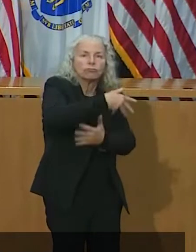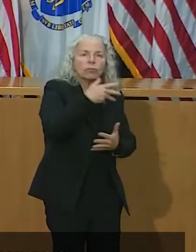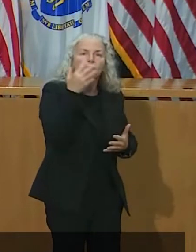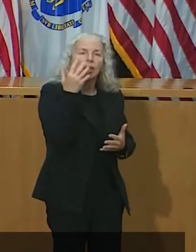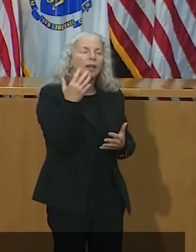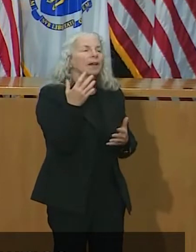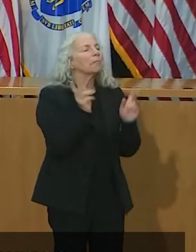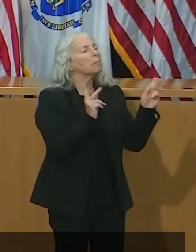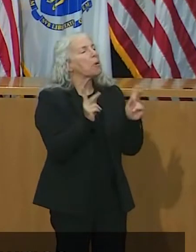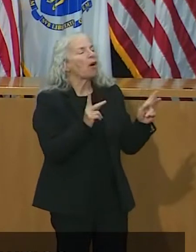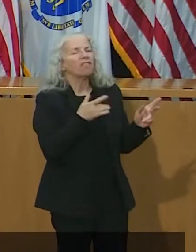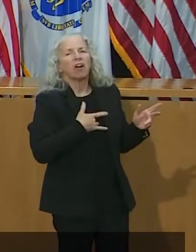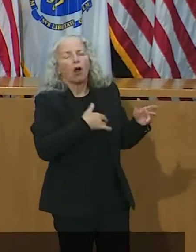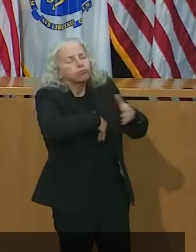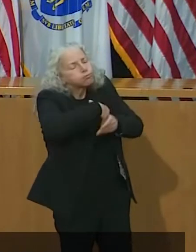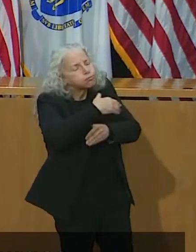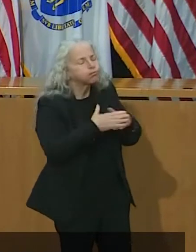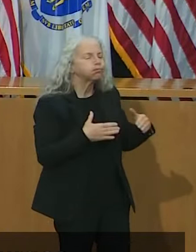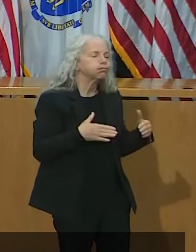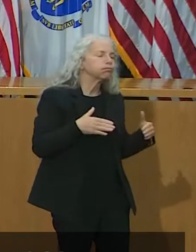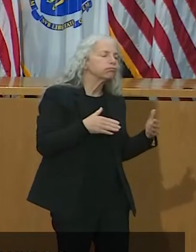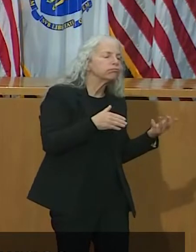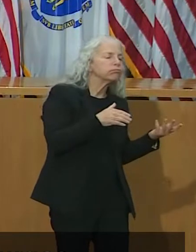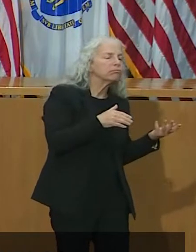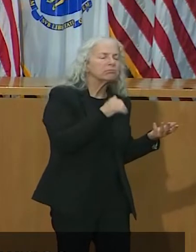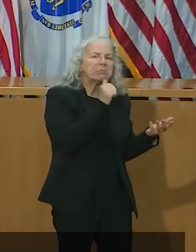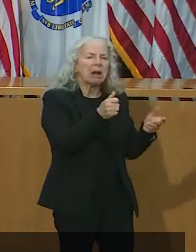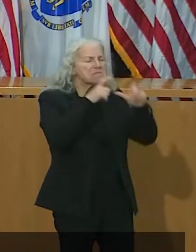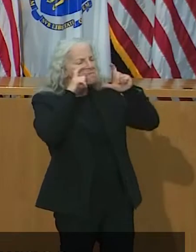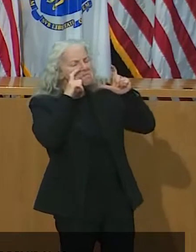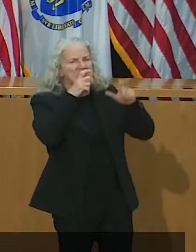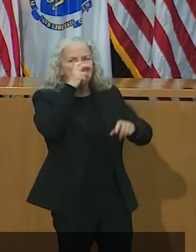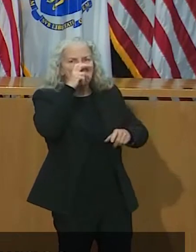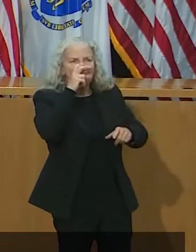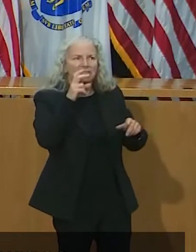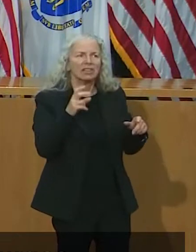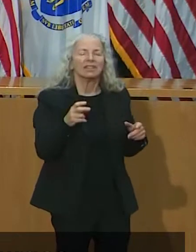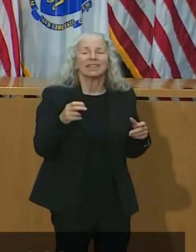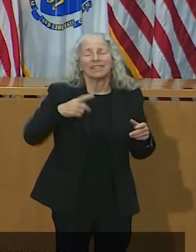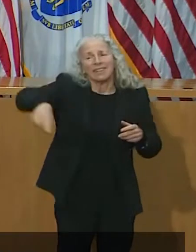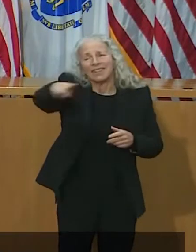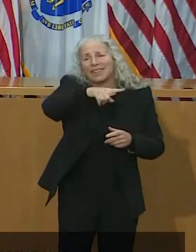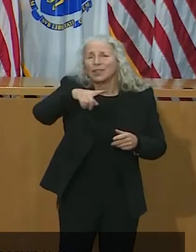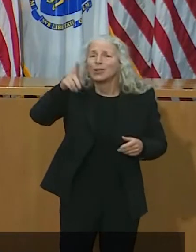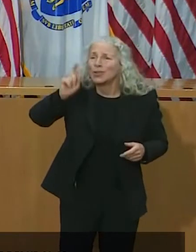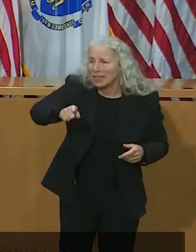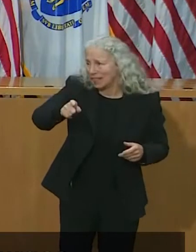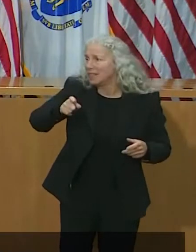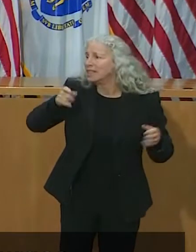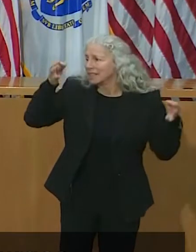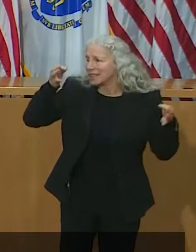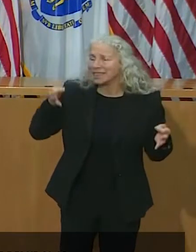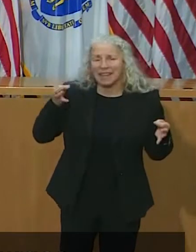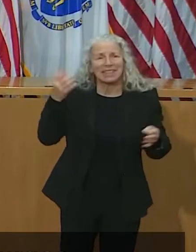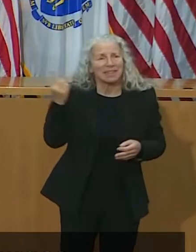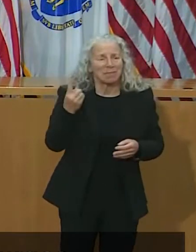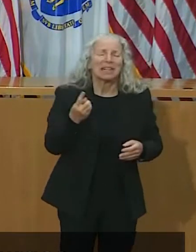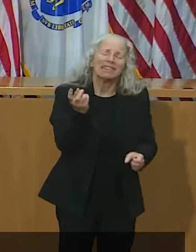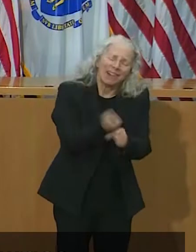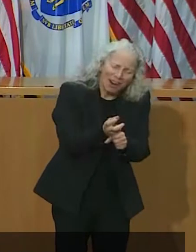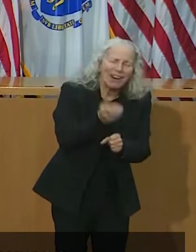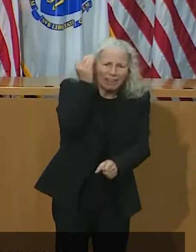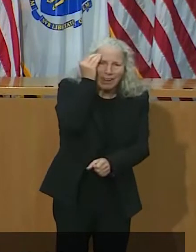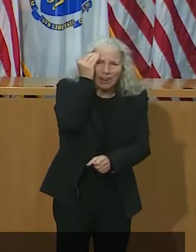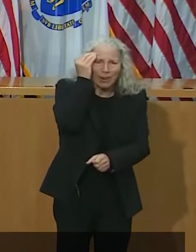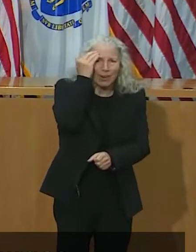down their guard. Today, we're urging everybody to make a difficult choice this Thanksgiving. If we treat this